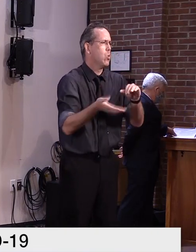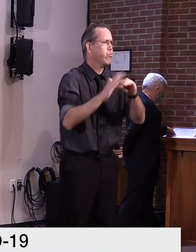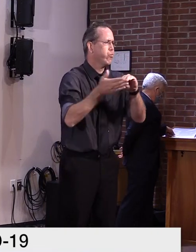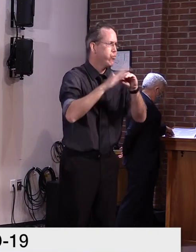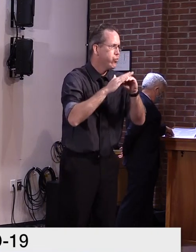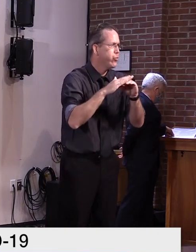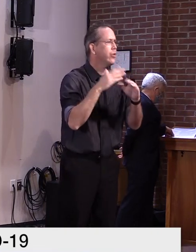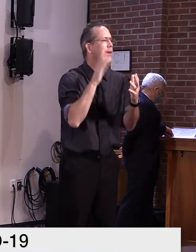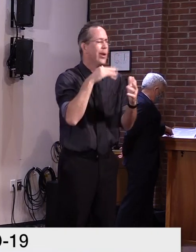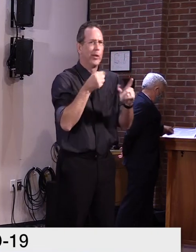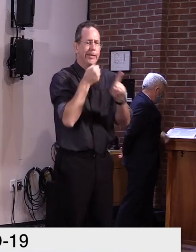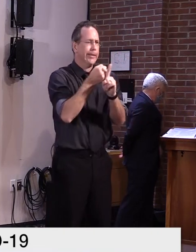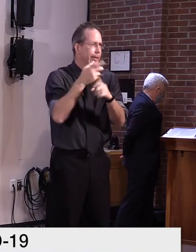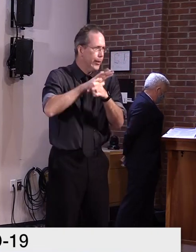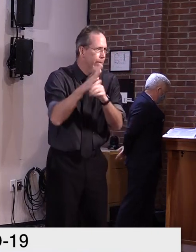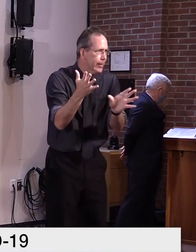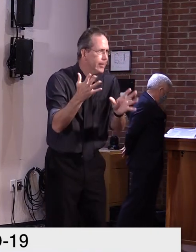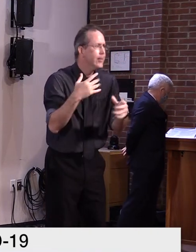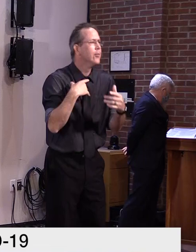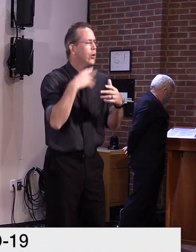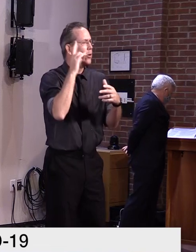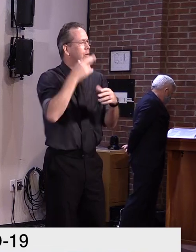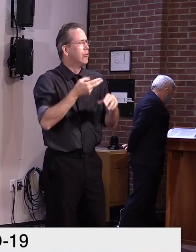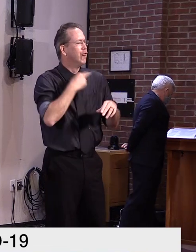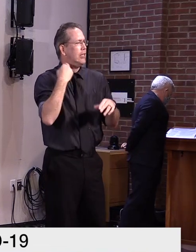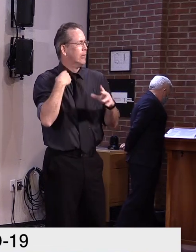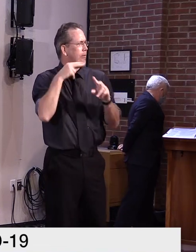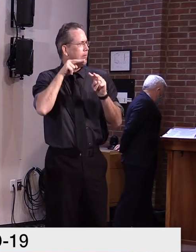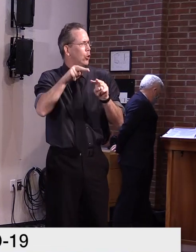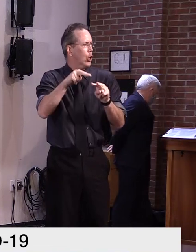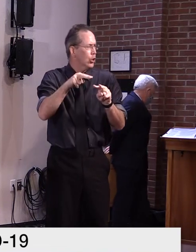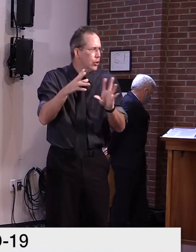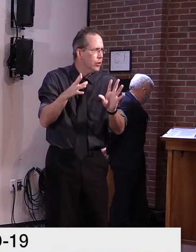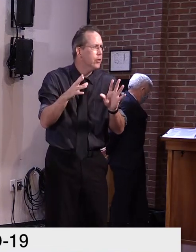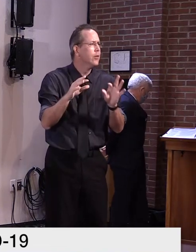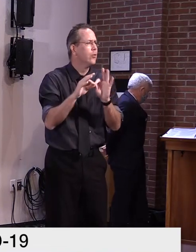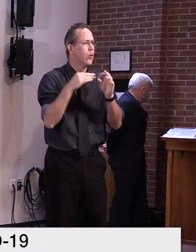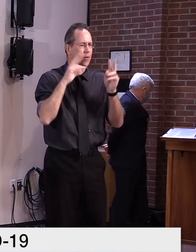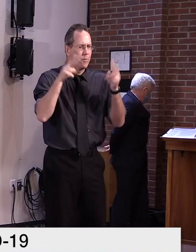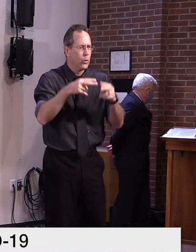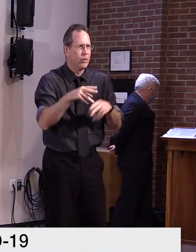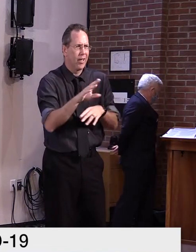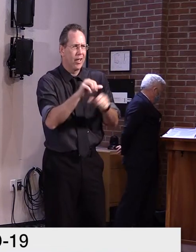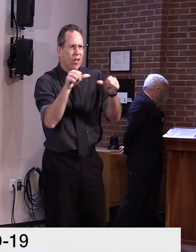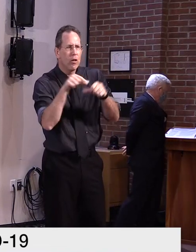risk, uh, at this point in time. So, um, we'd be focusing on in that area.